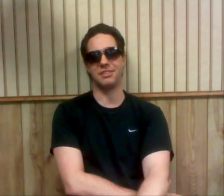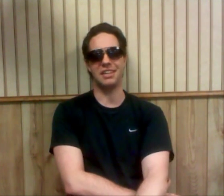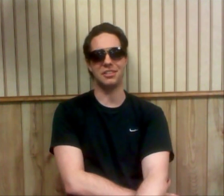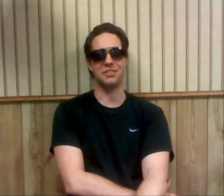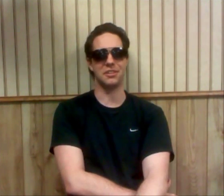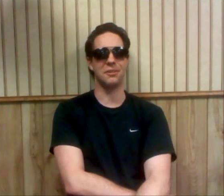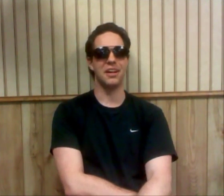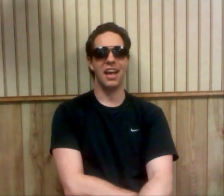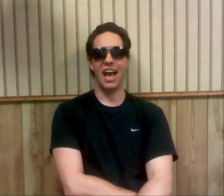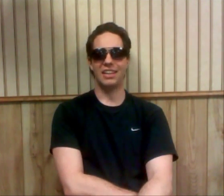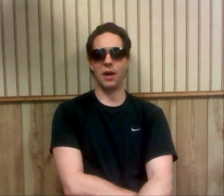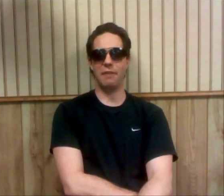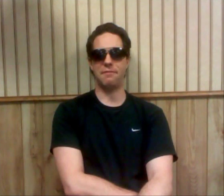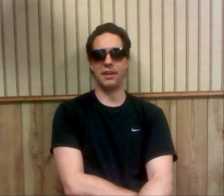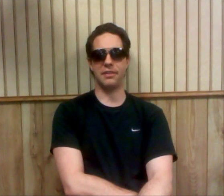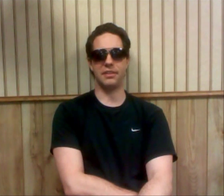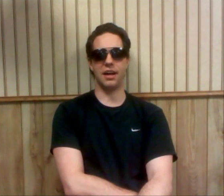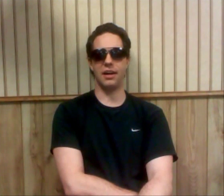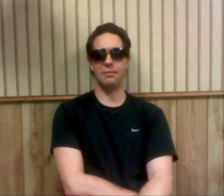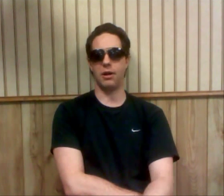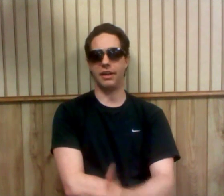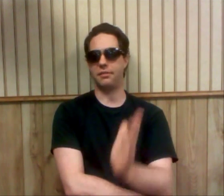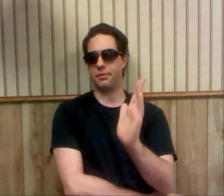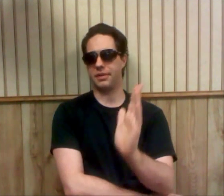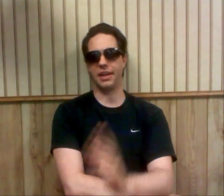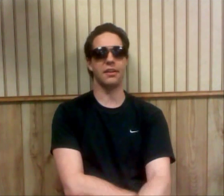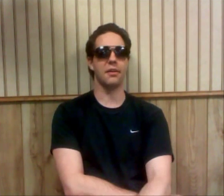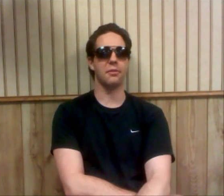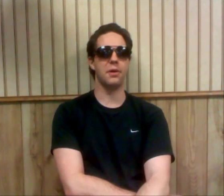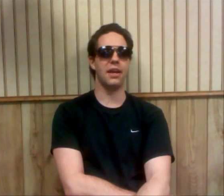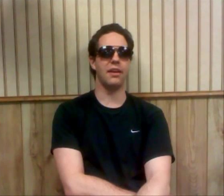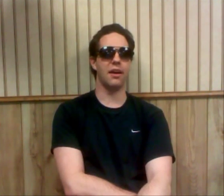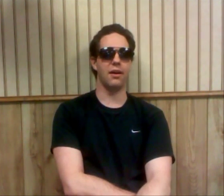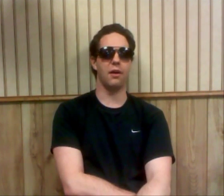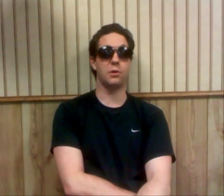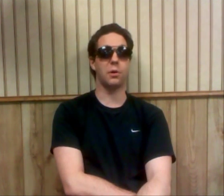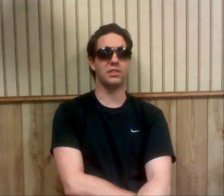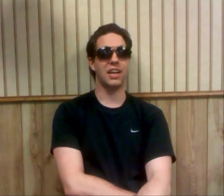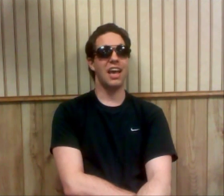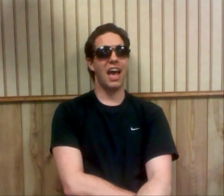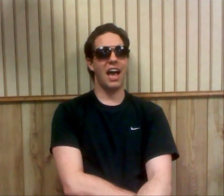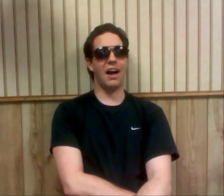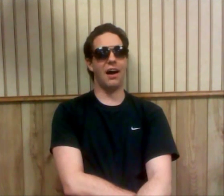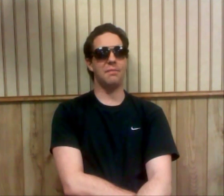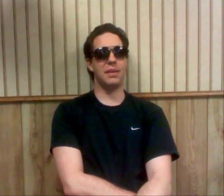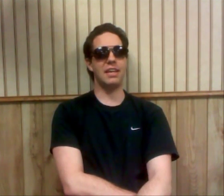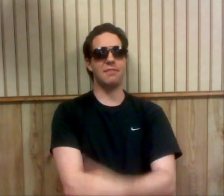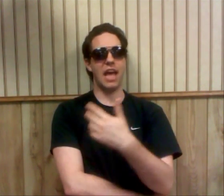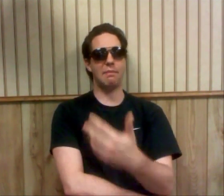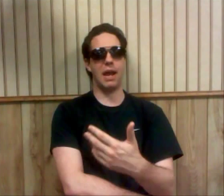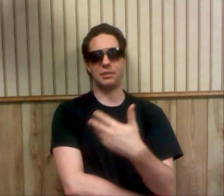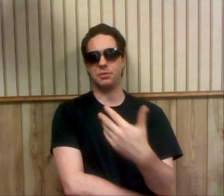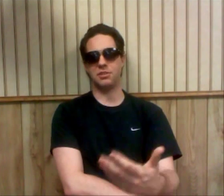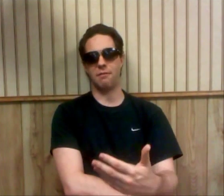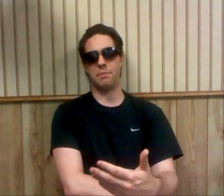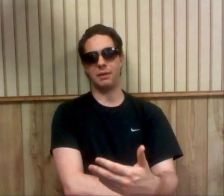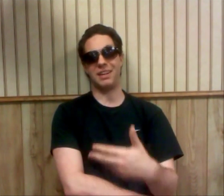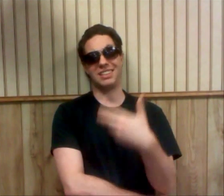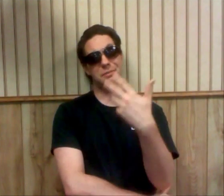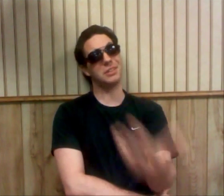attention to. So I figured Mark Henry would get another win. Of course, even that match, it was a tough pick because he was